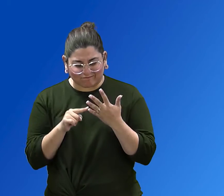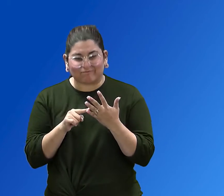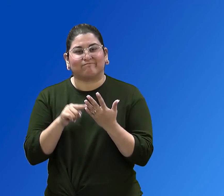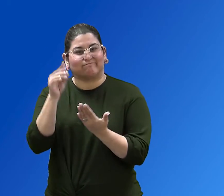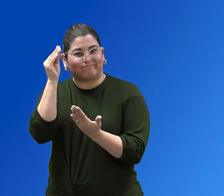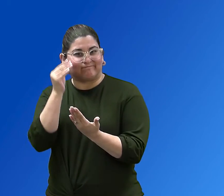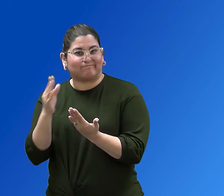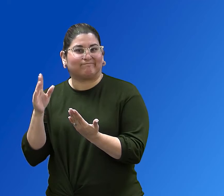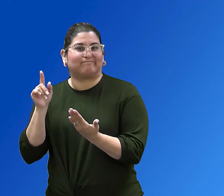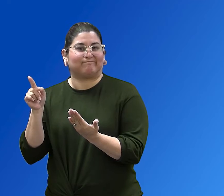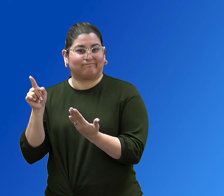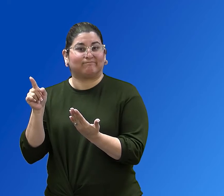COVID-19 vaccine.